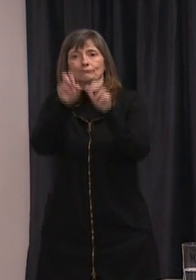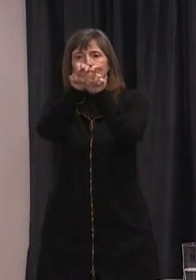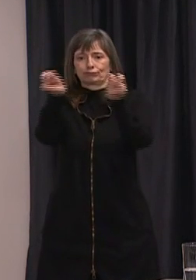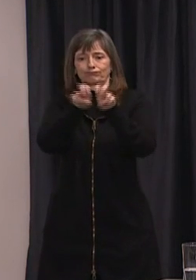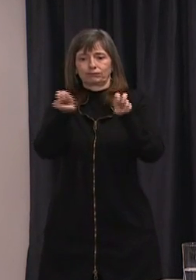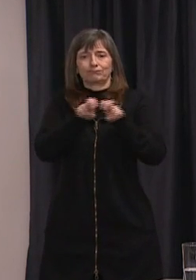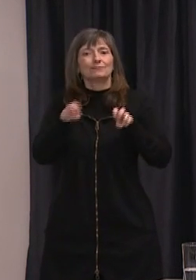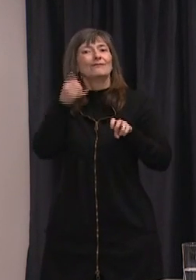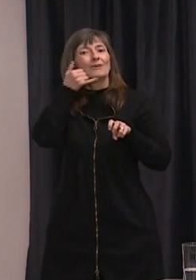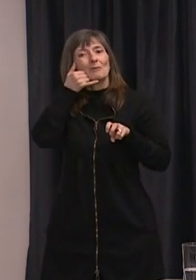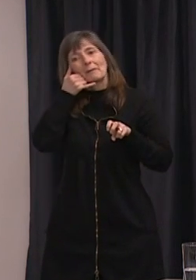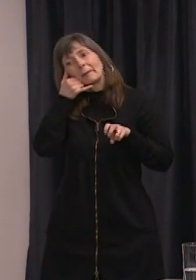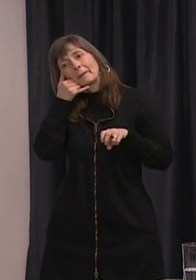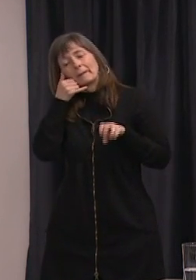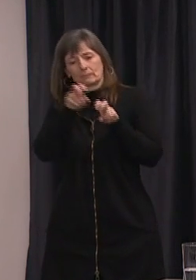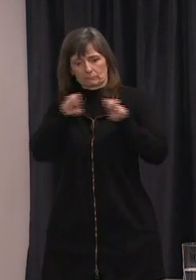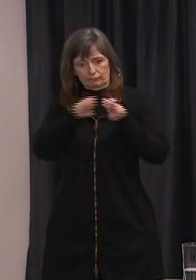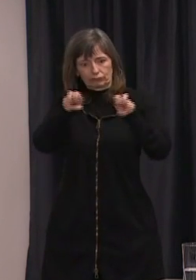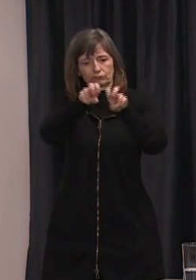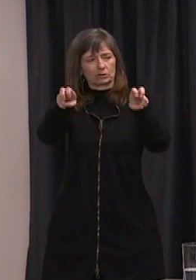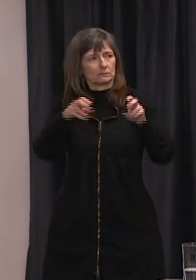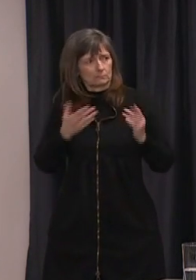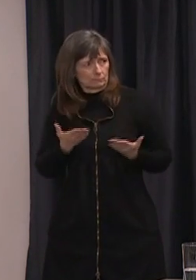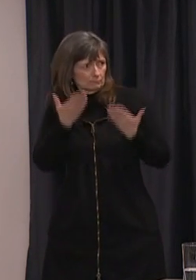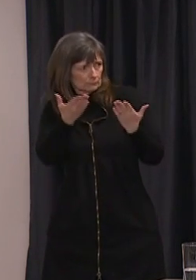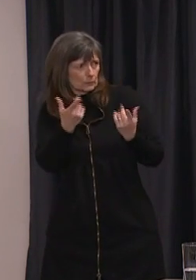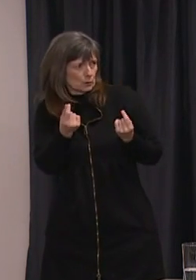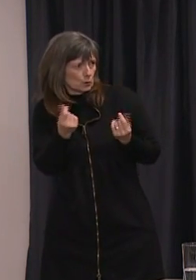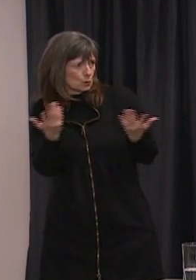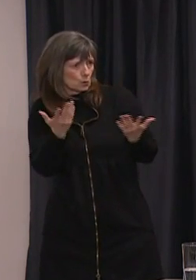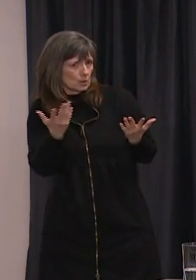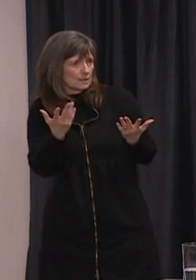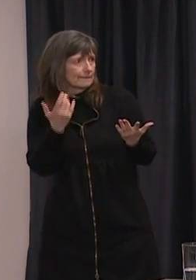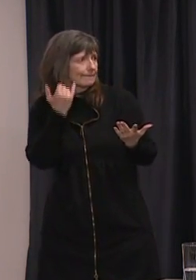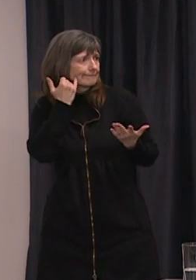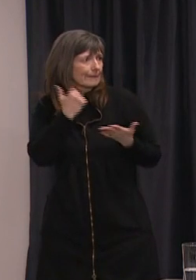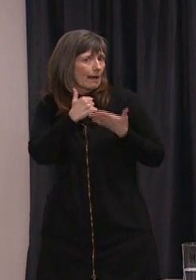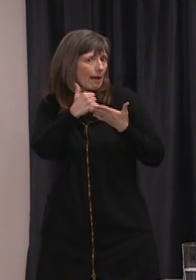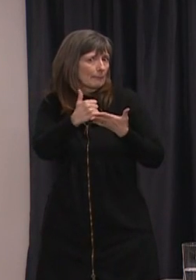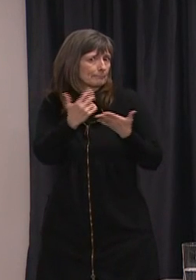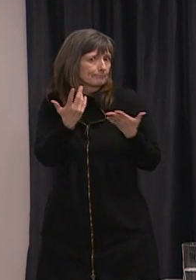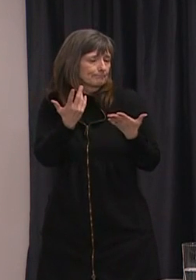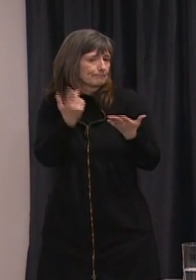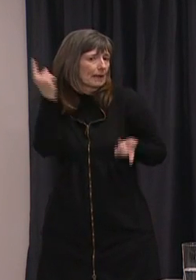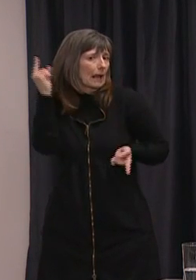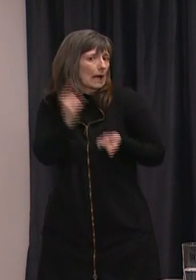what are you recommending businesses do there in terms of trying to make sure that